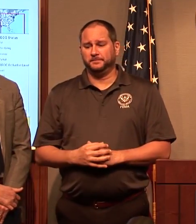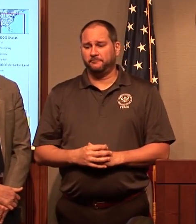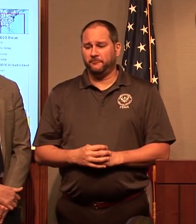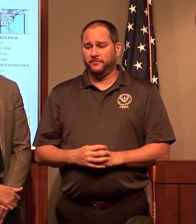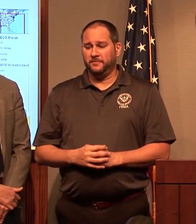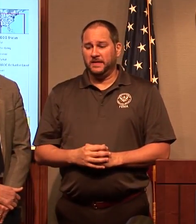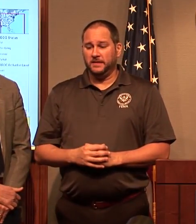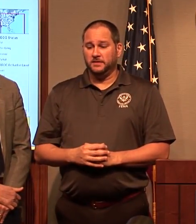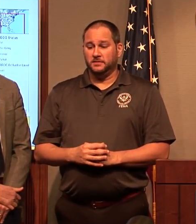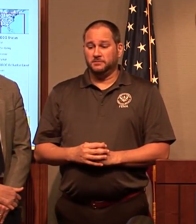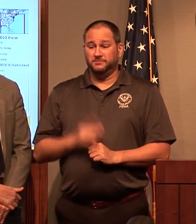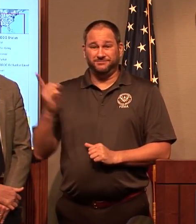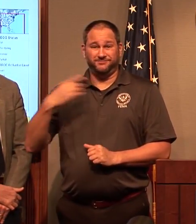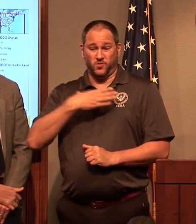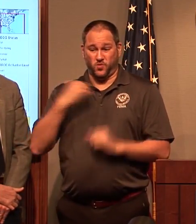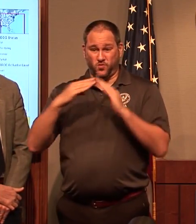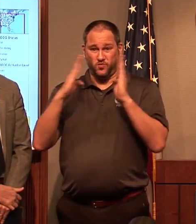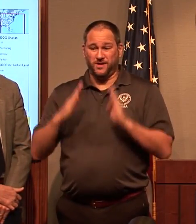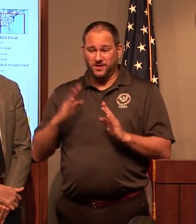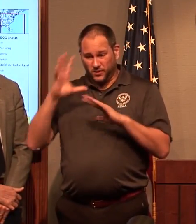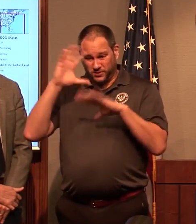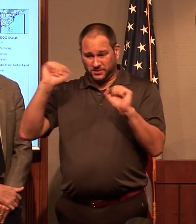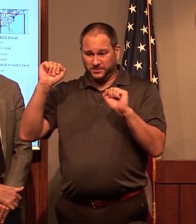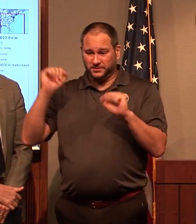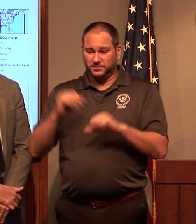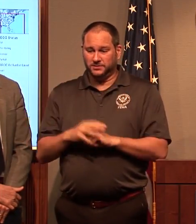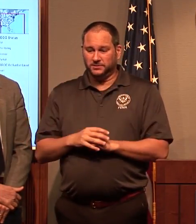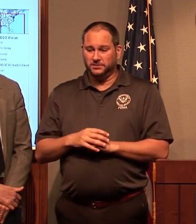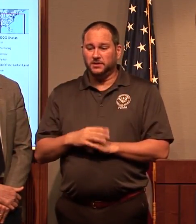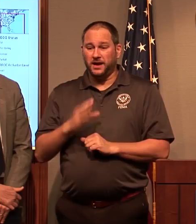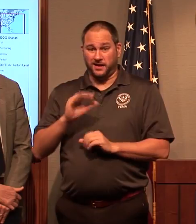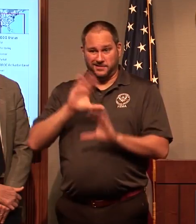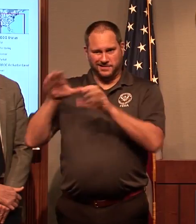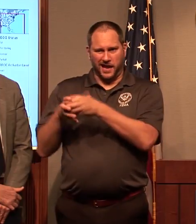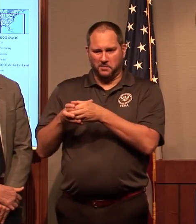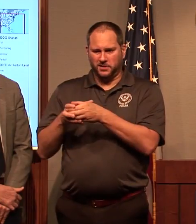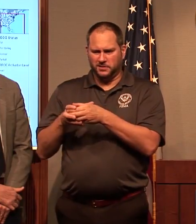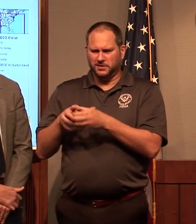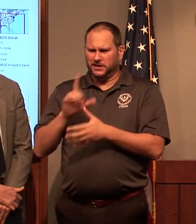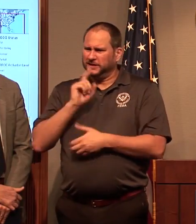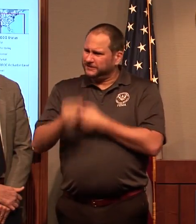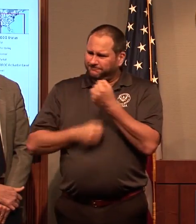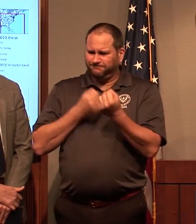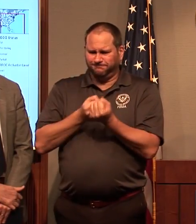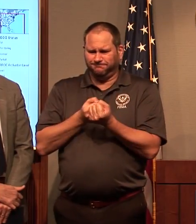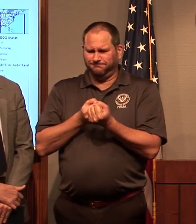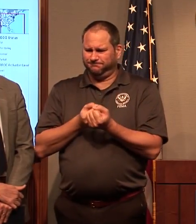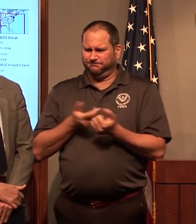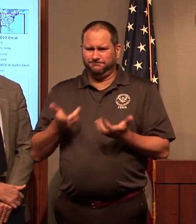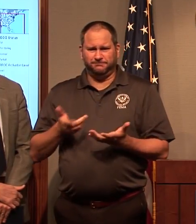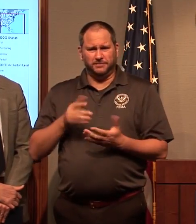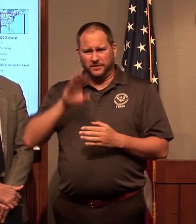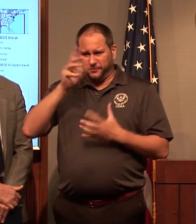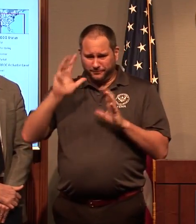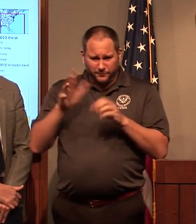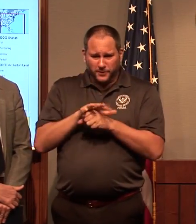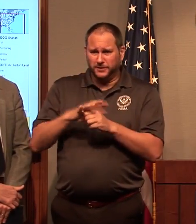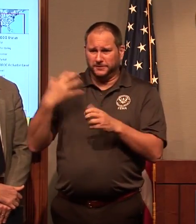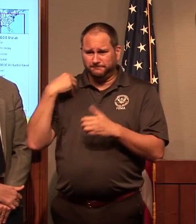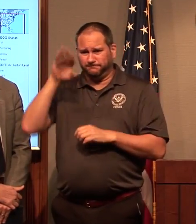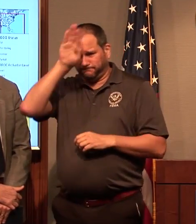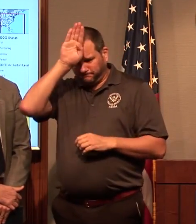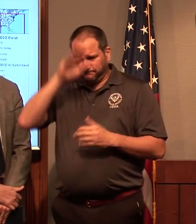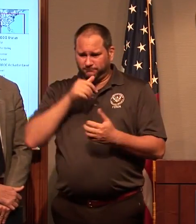entire Cabinet have been very supportive of the first responders and the survivors of Hurricane Irma. A storm of this